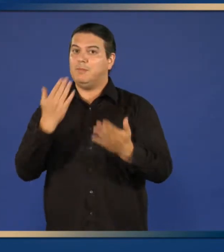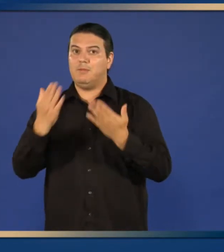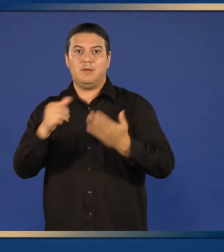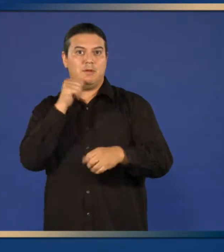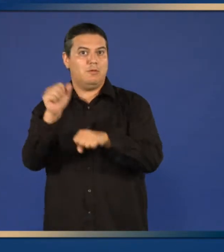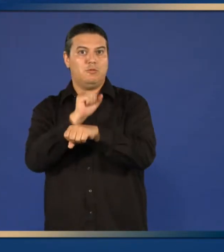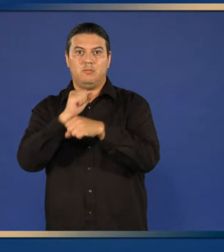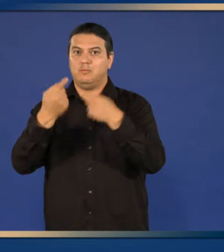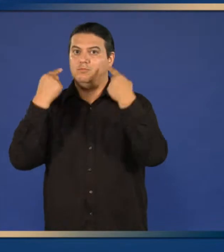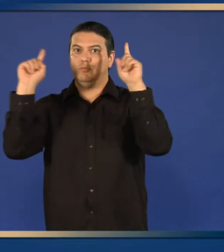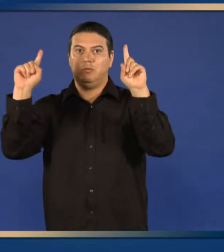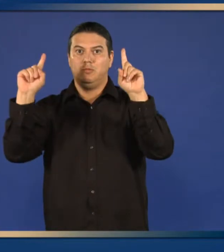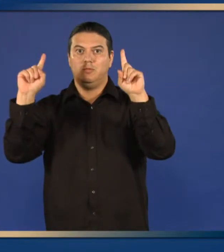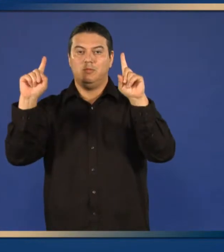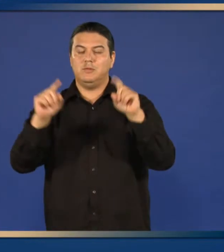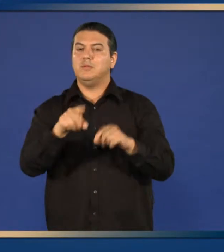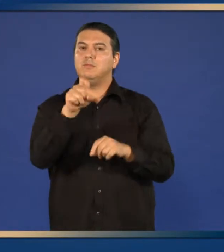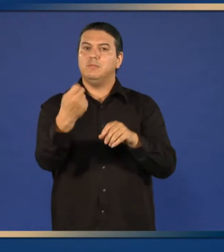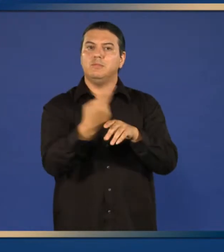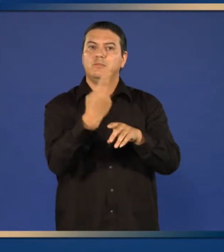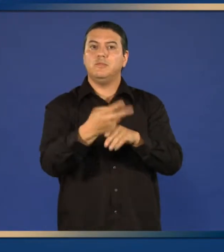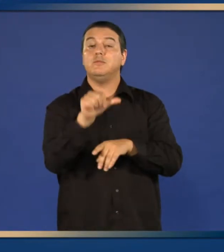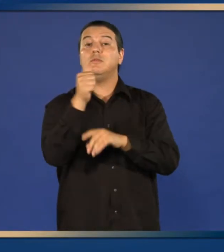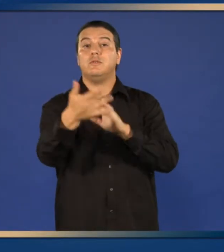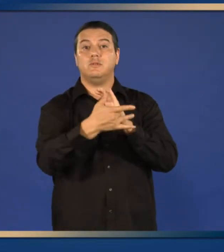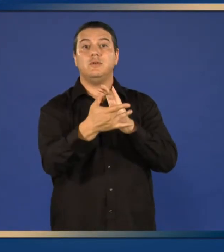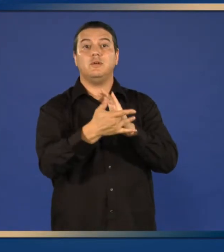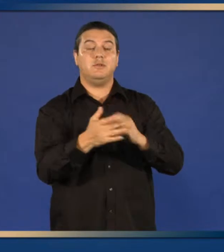sure to use another form of birth control.